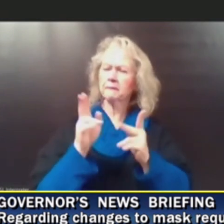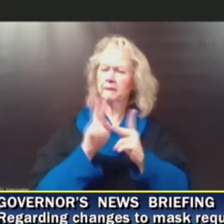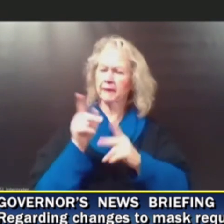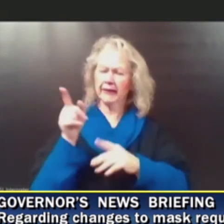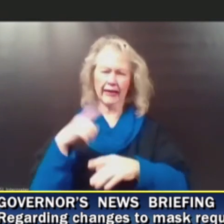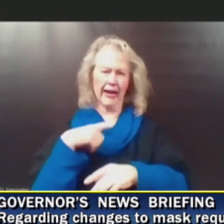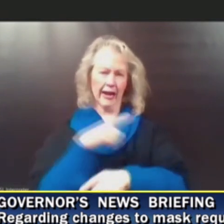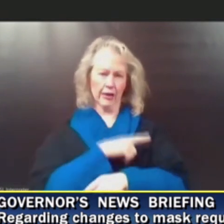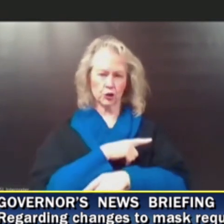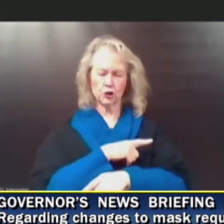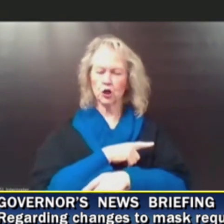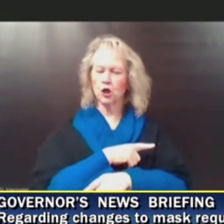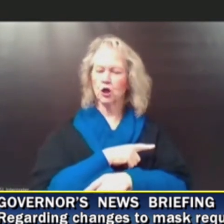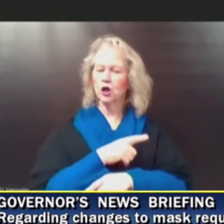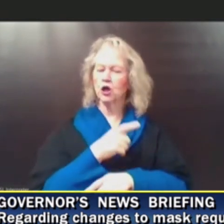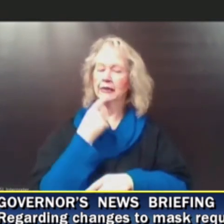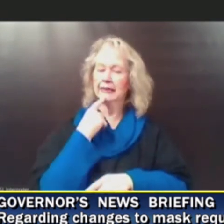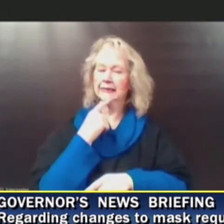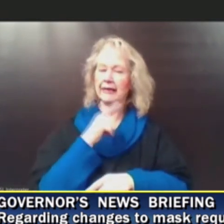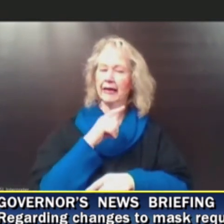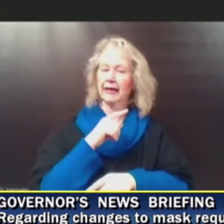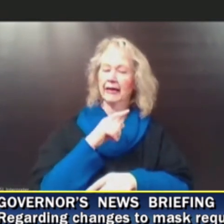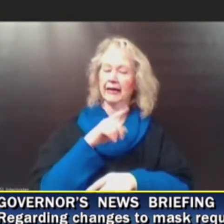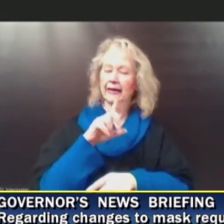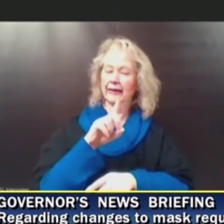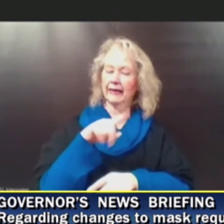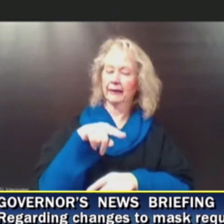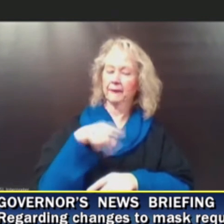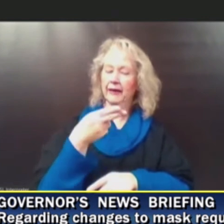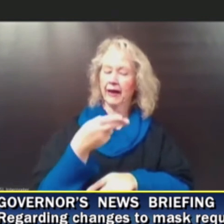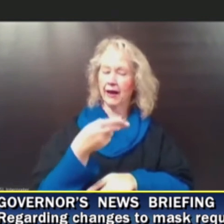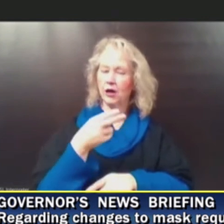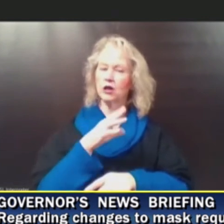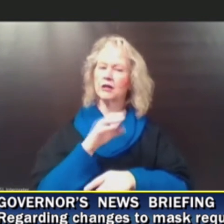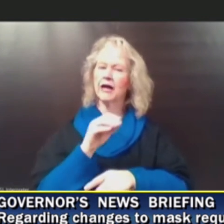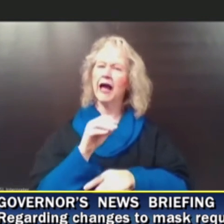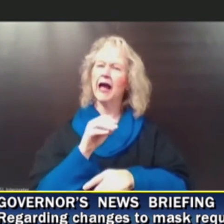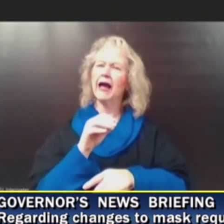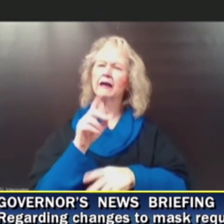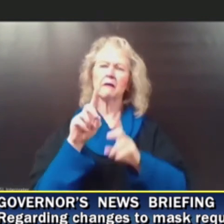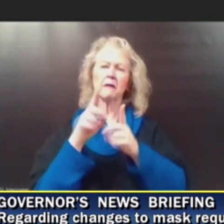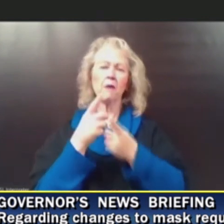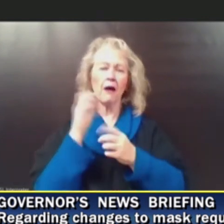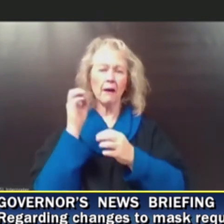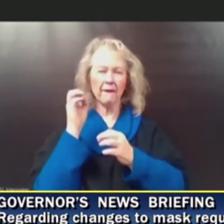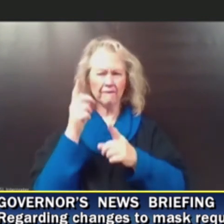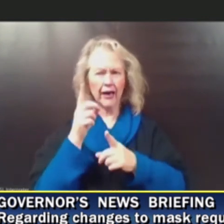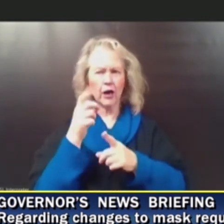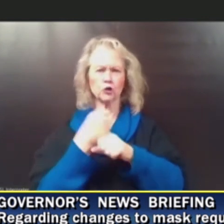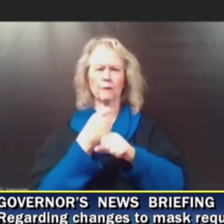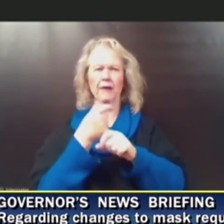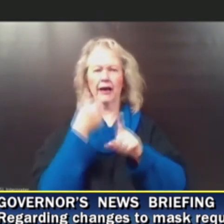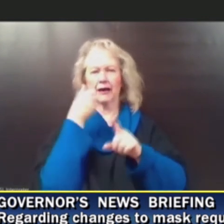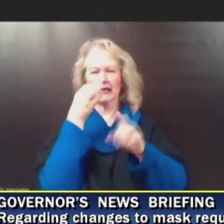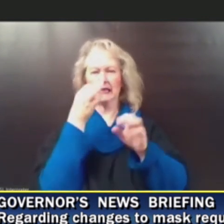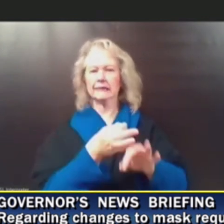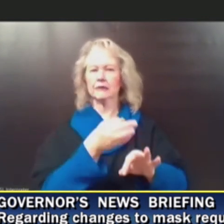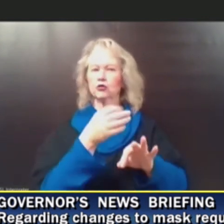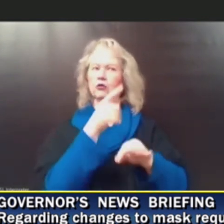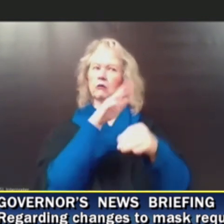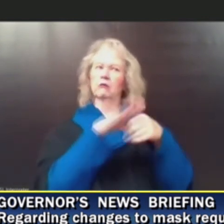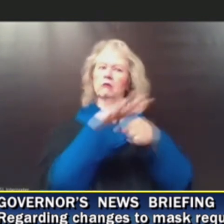were saying DPH and state DOE should make decisions on masking. How do you, how do you respond to that?